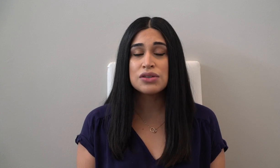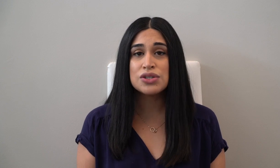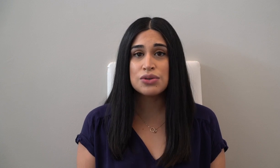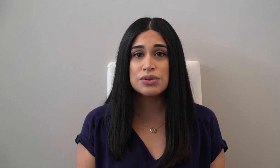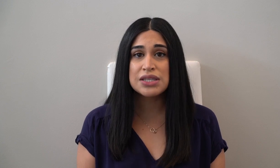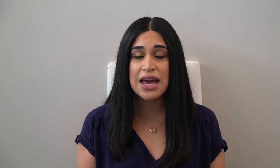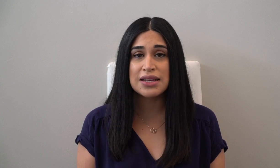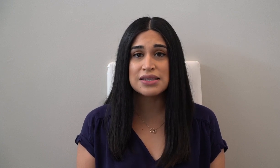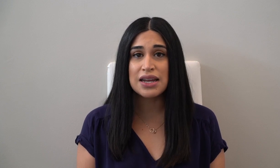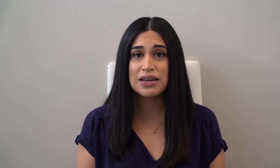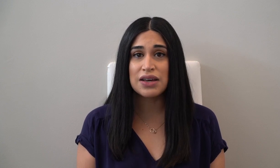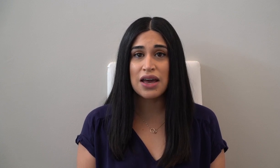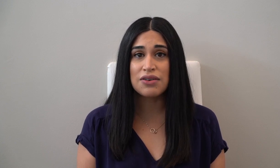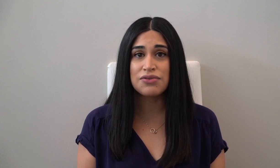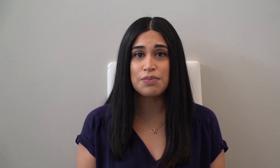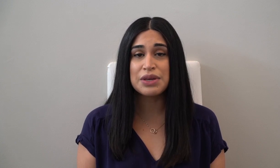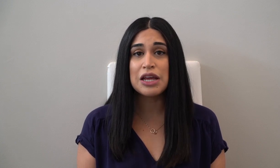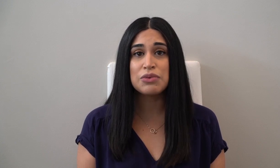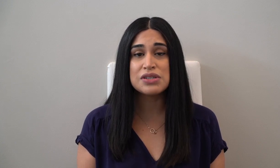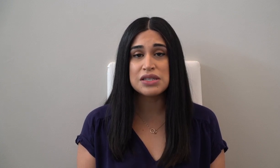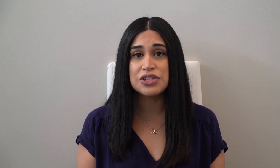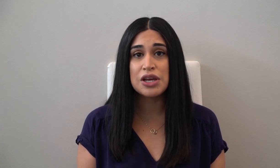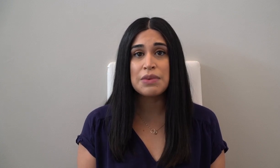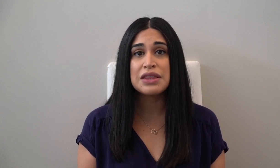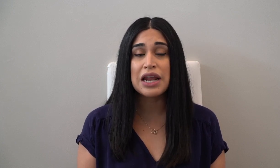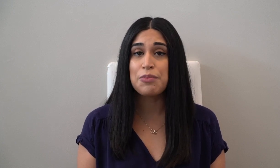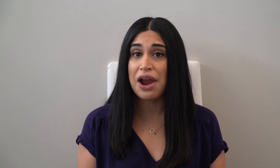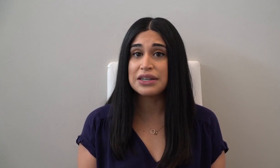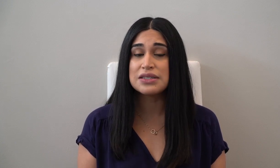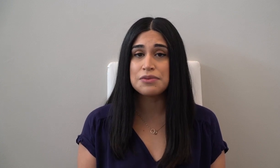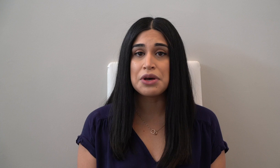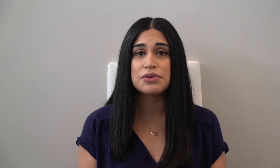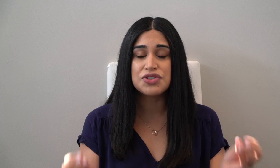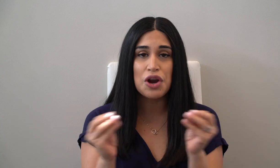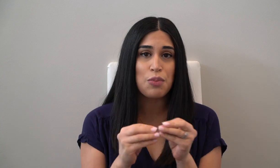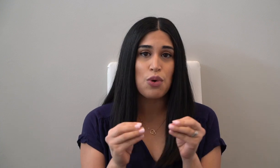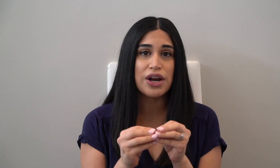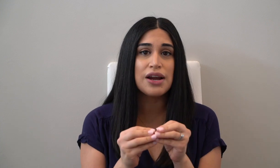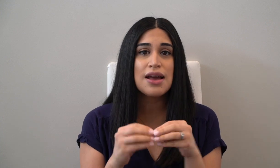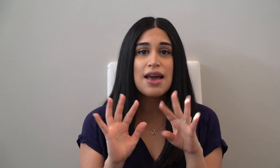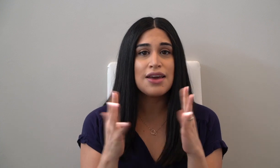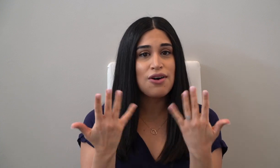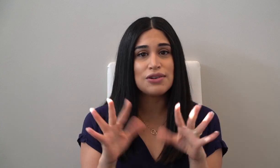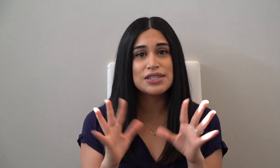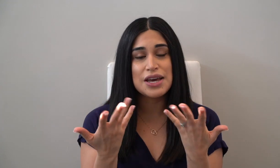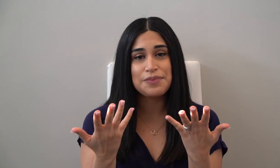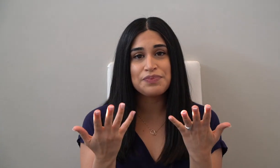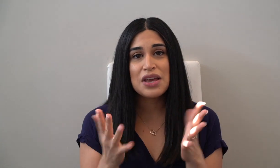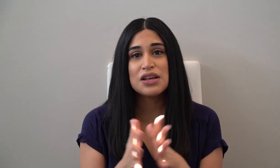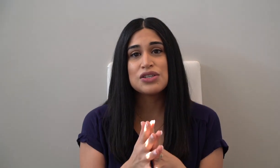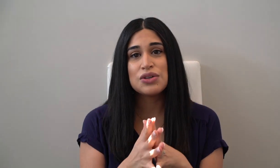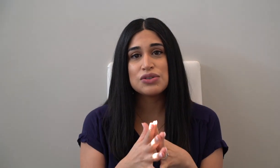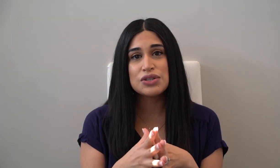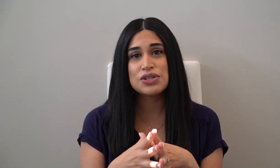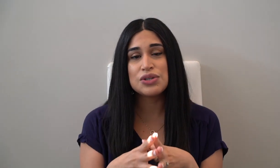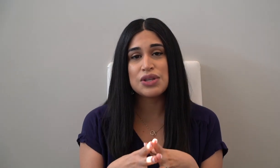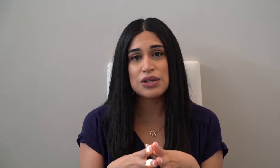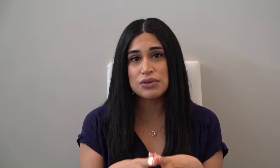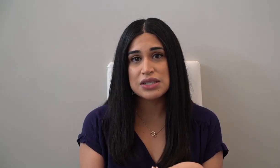the two signs that I have been able to teach him and that I practice the most are more and all done. So those are the two that you'll see